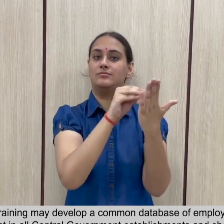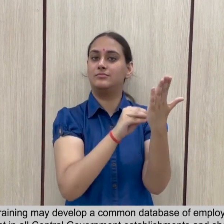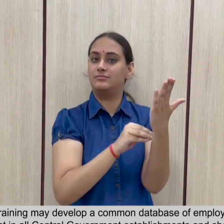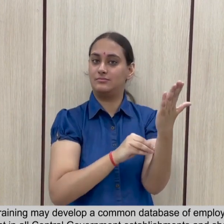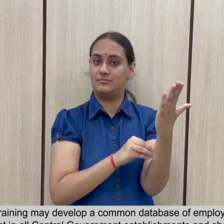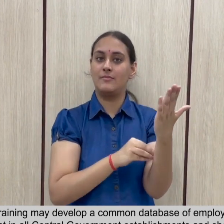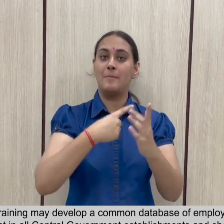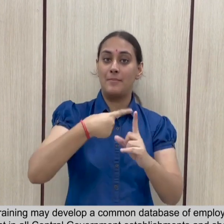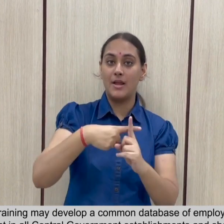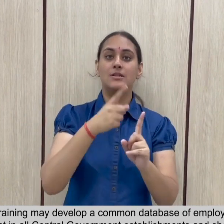government establishments